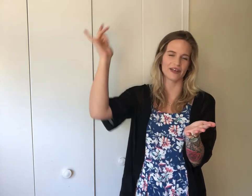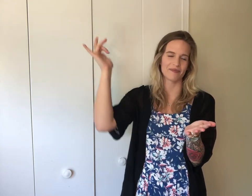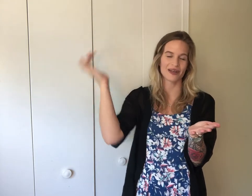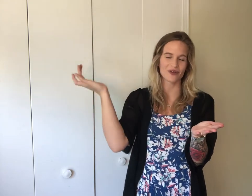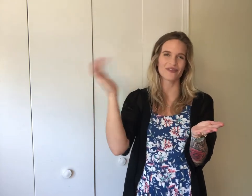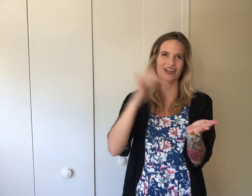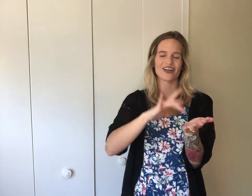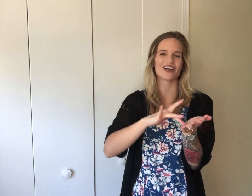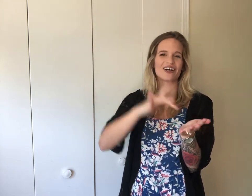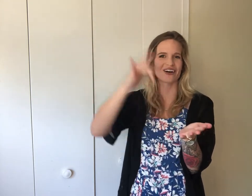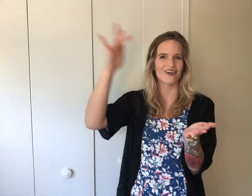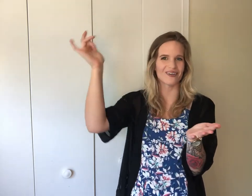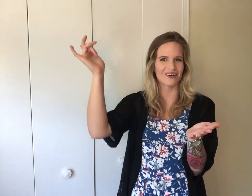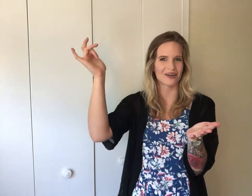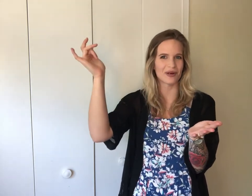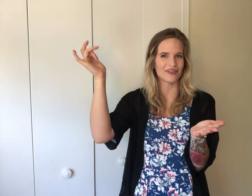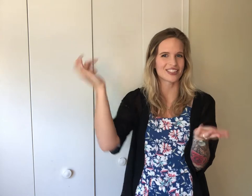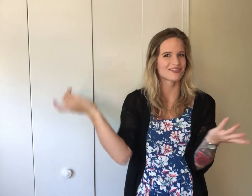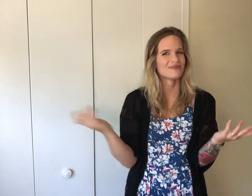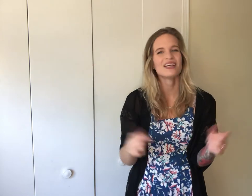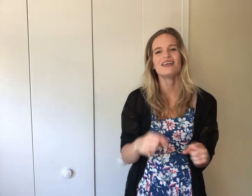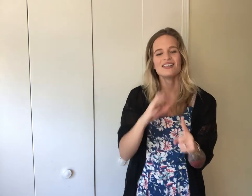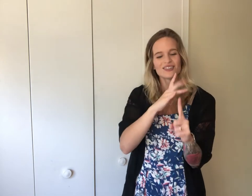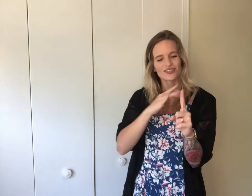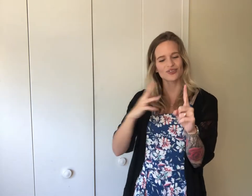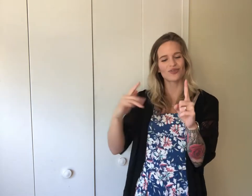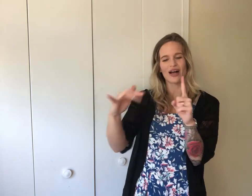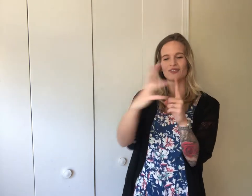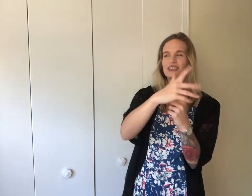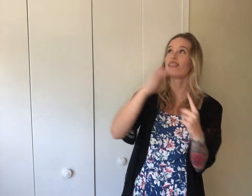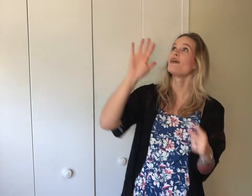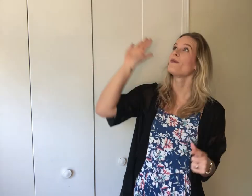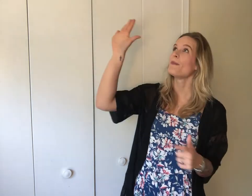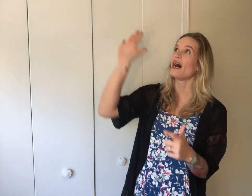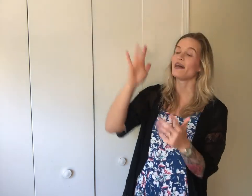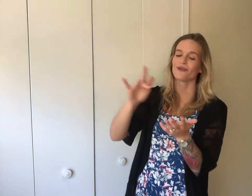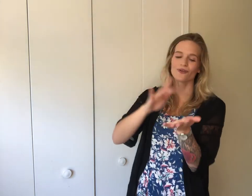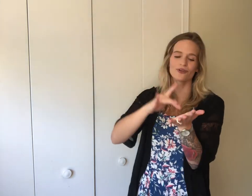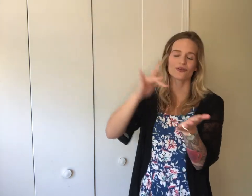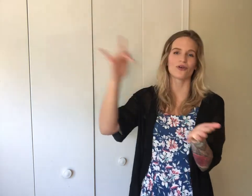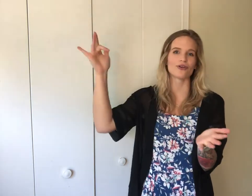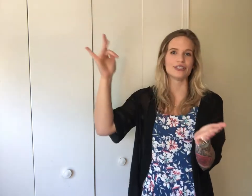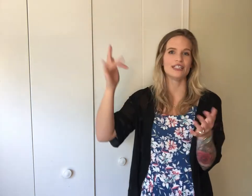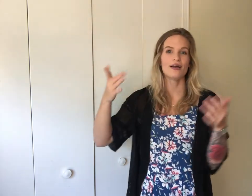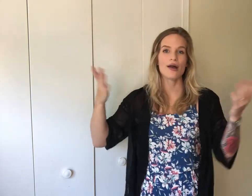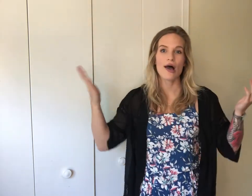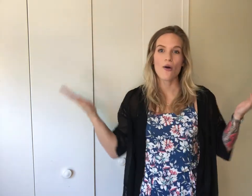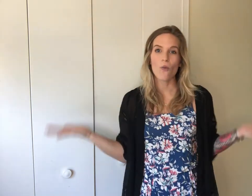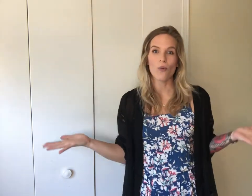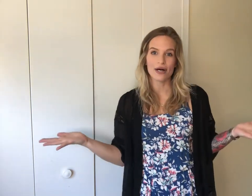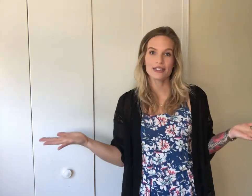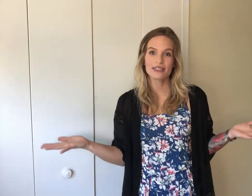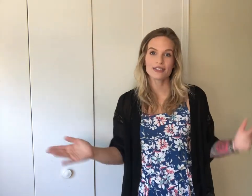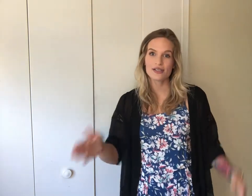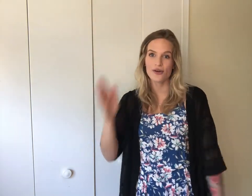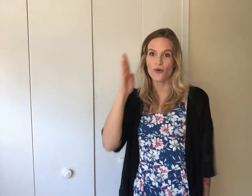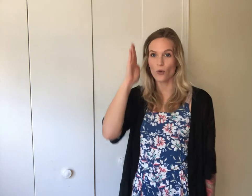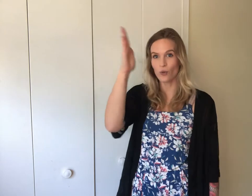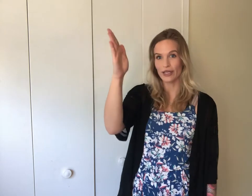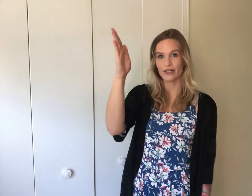finger above it. Surrounded by your glory, what will,